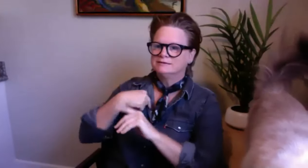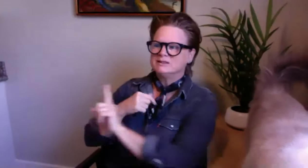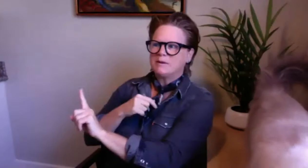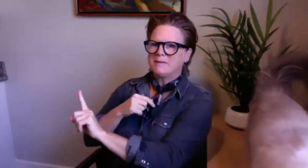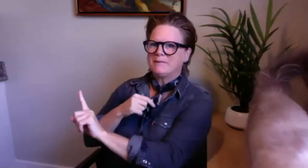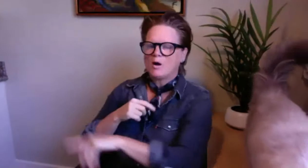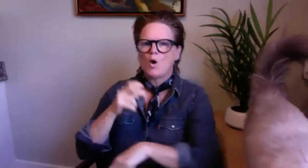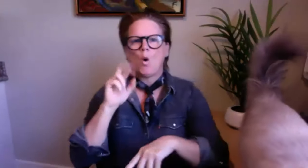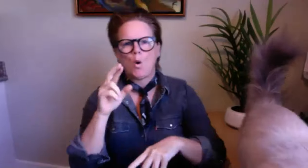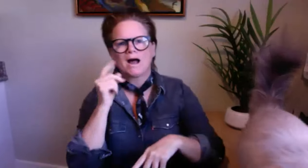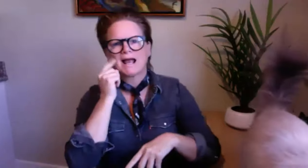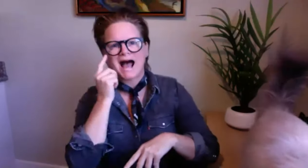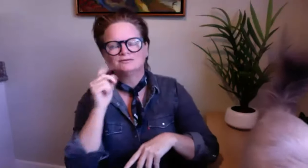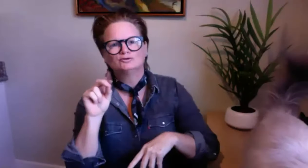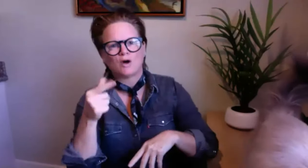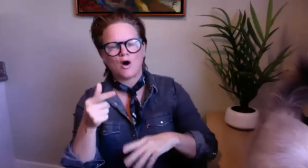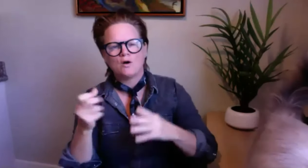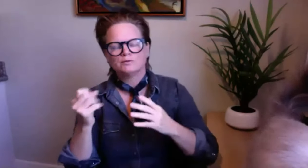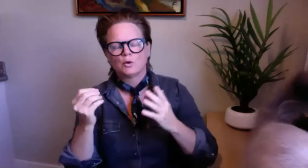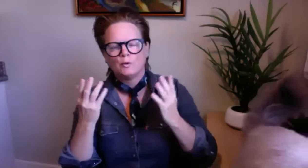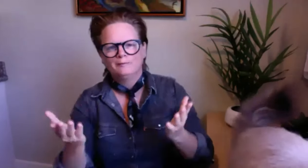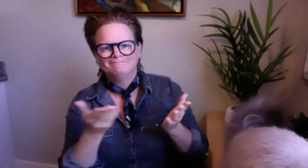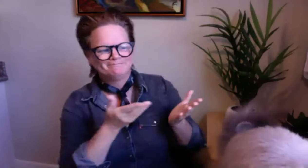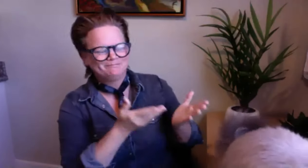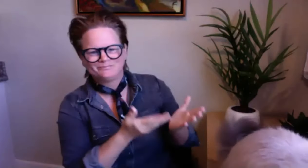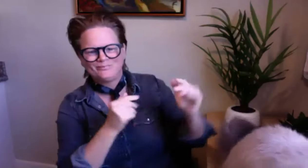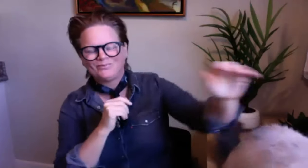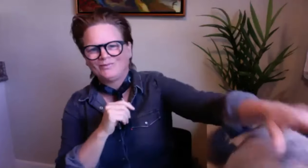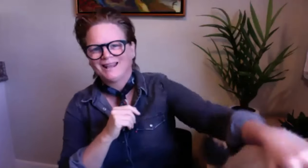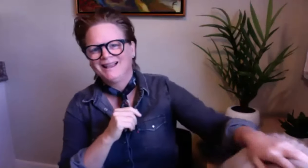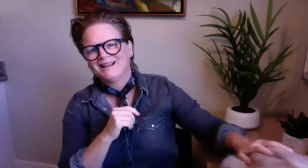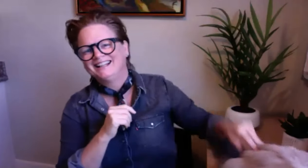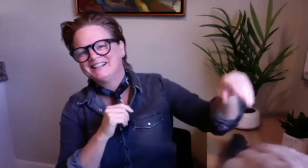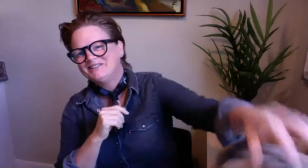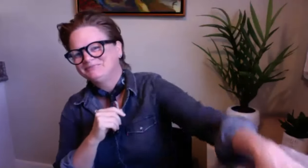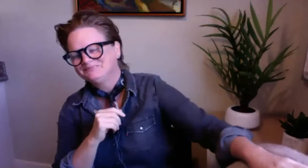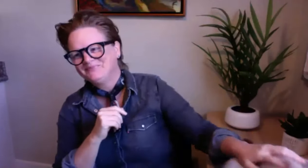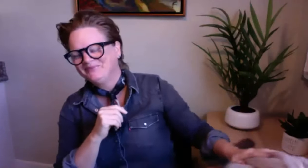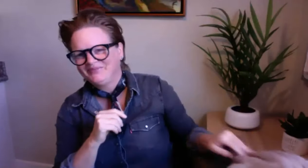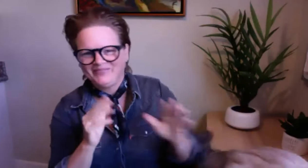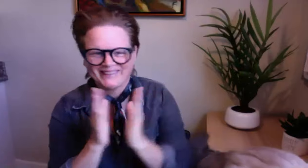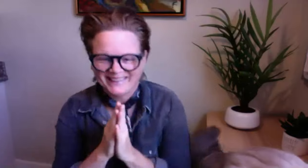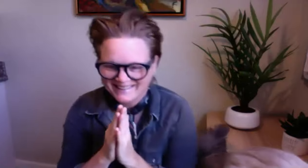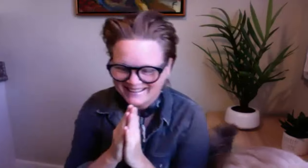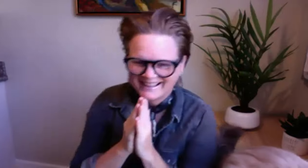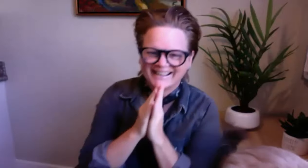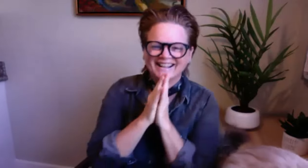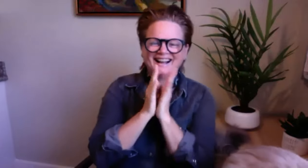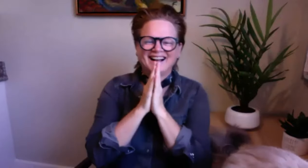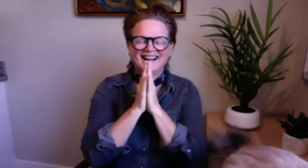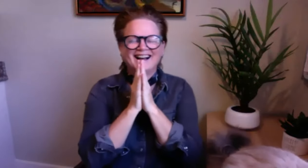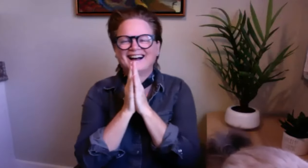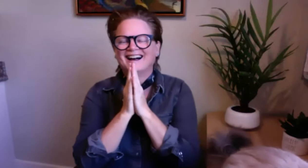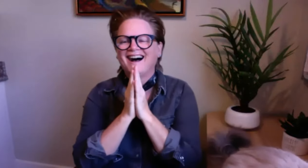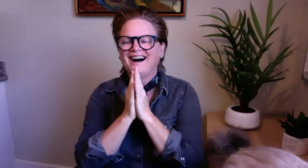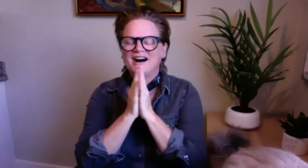talking about things we can do from home you know sometimes you have kids running up to you in the middle of a session like